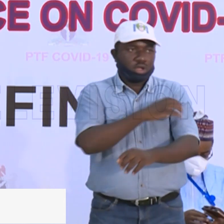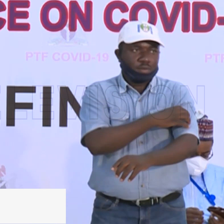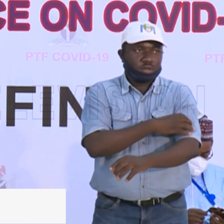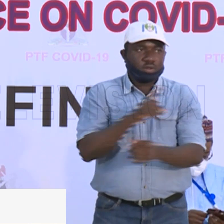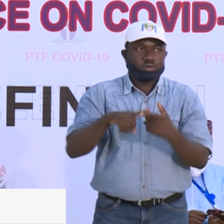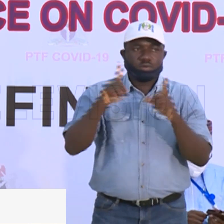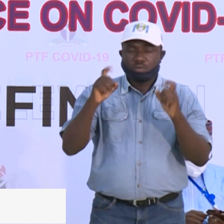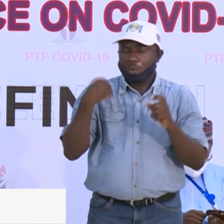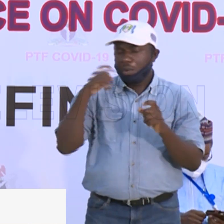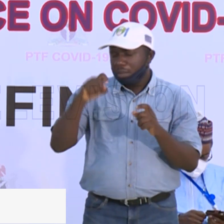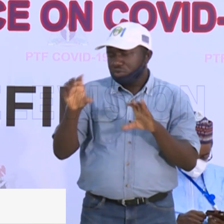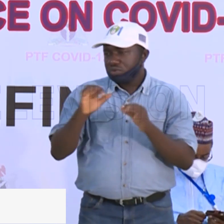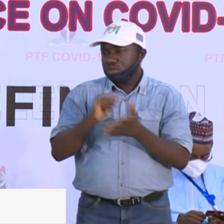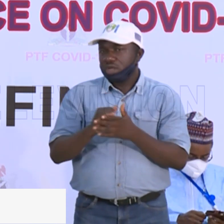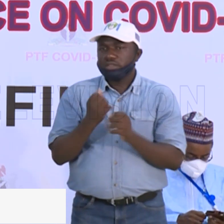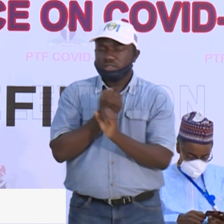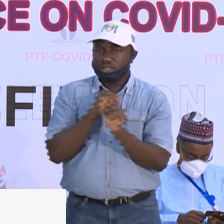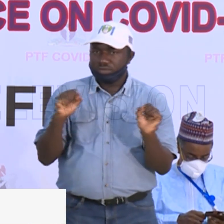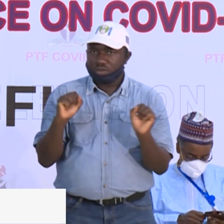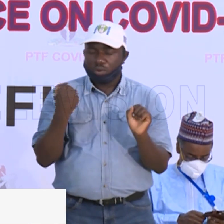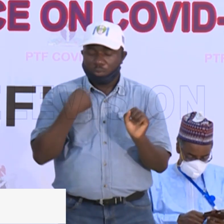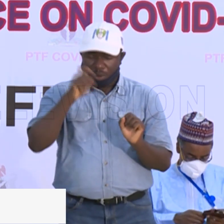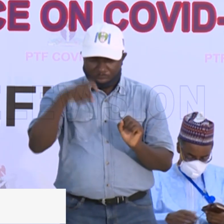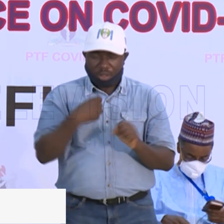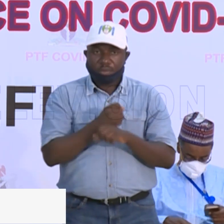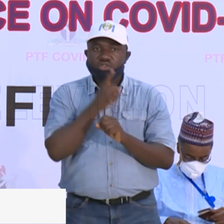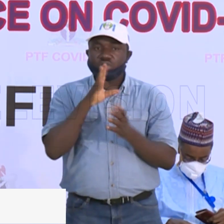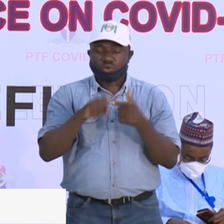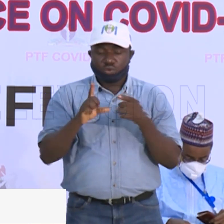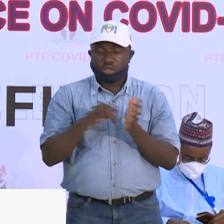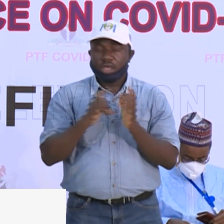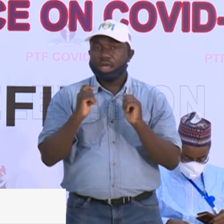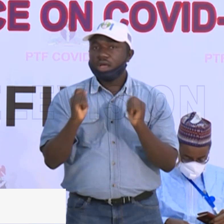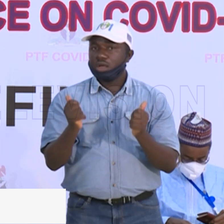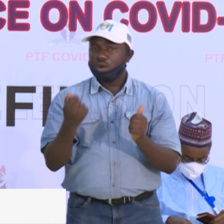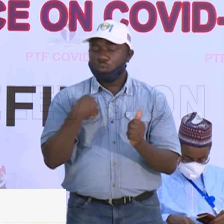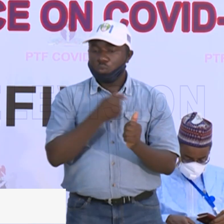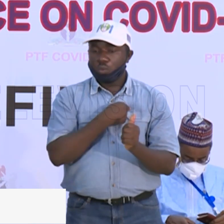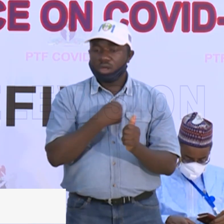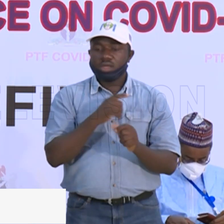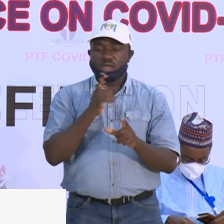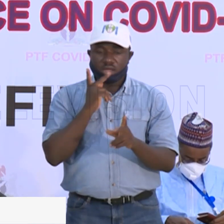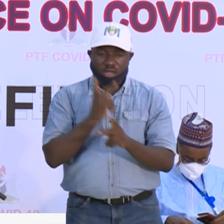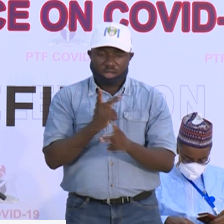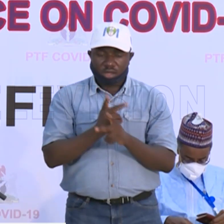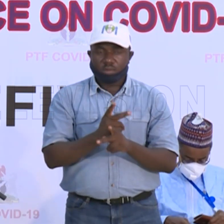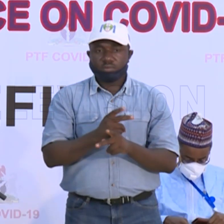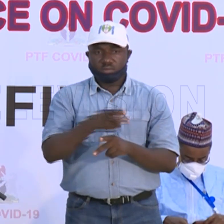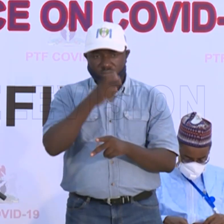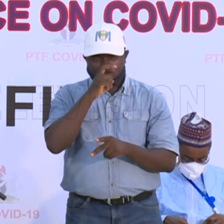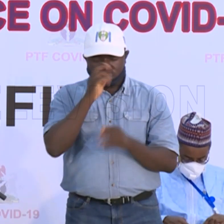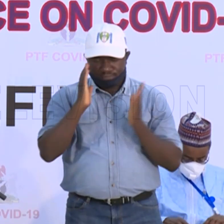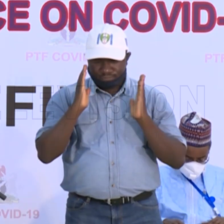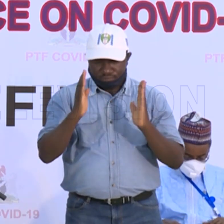And we must make sure that in the effort to do it quickly, we maintain the due diligence and make sure that